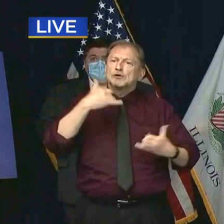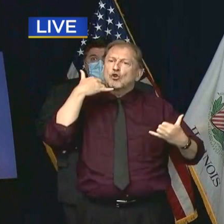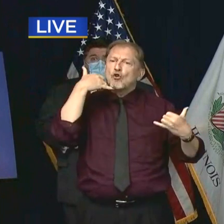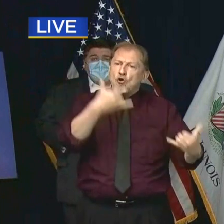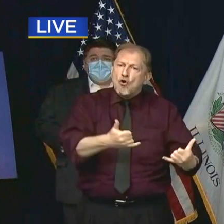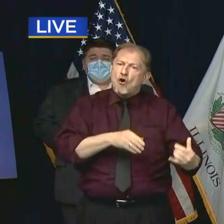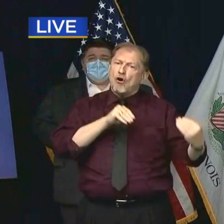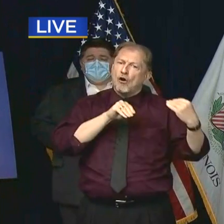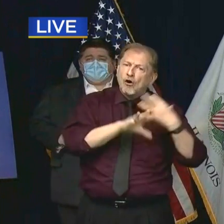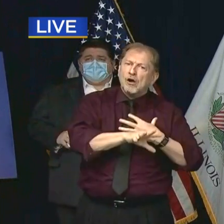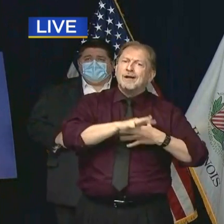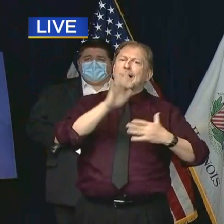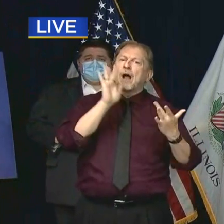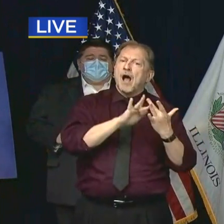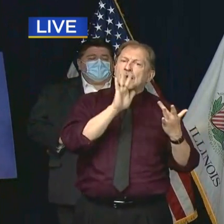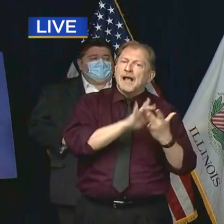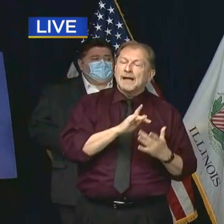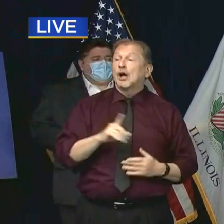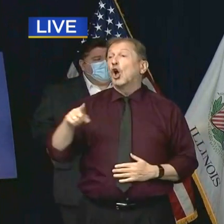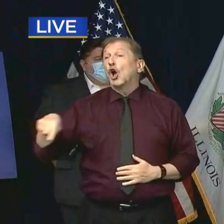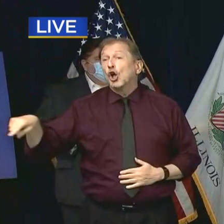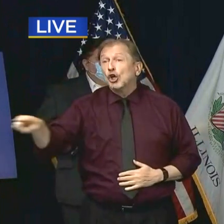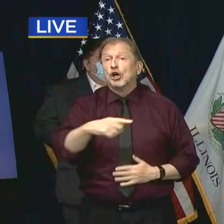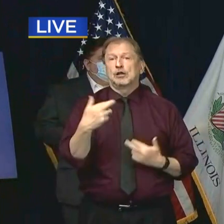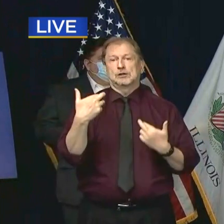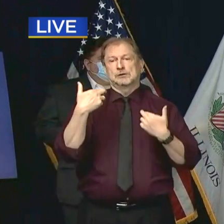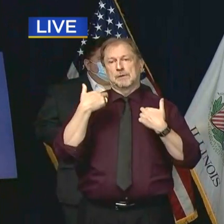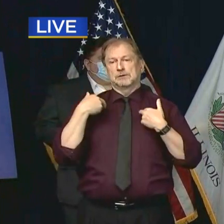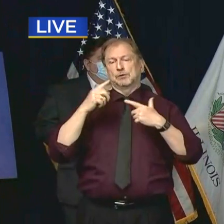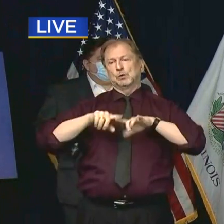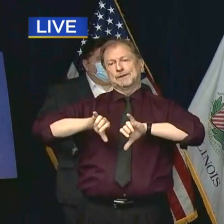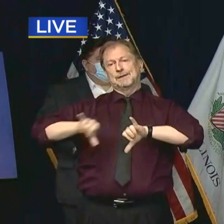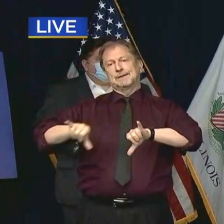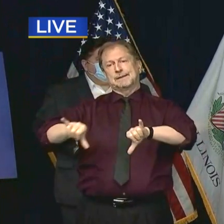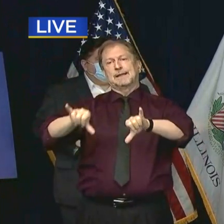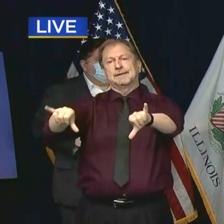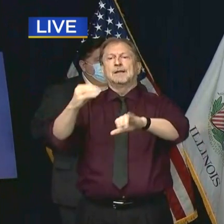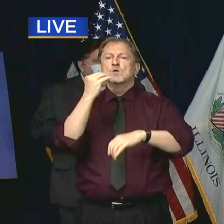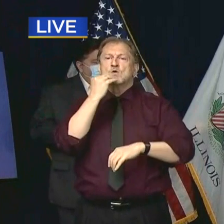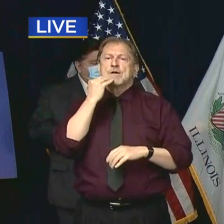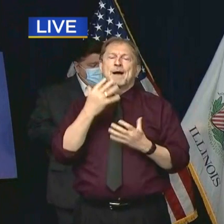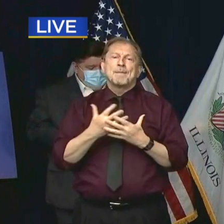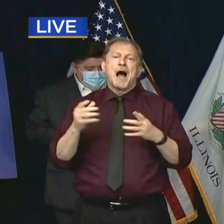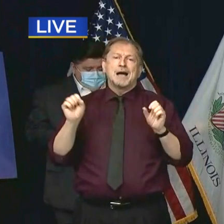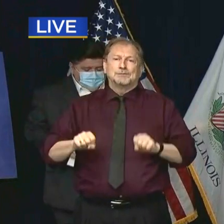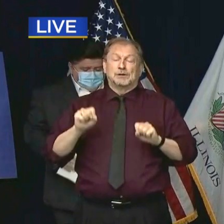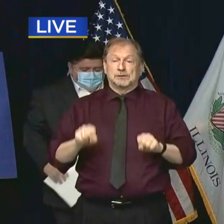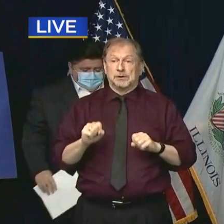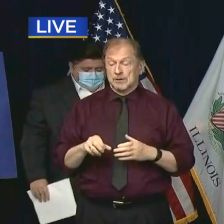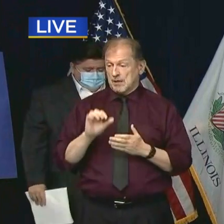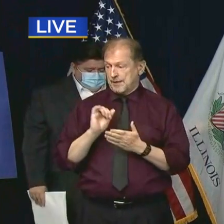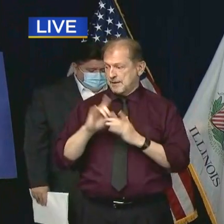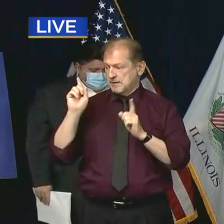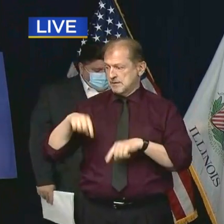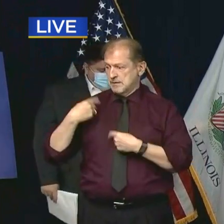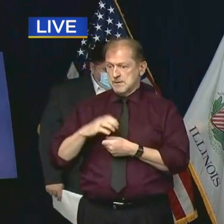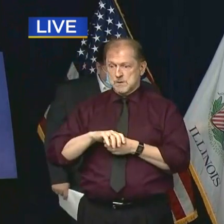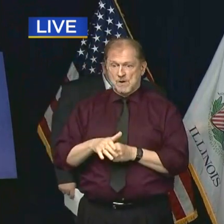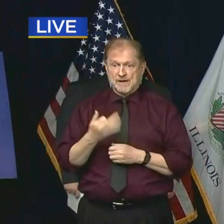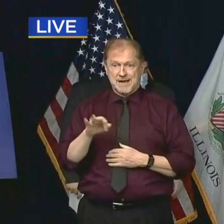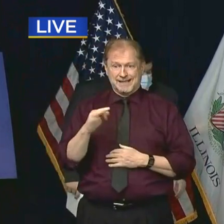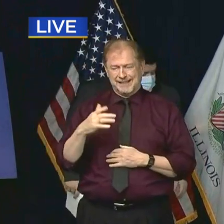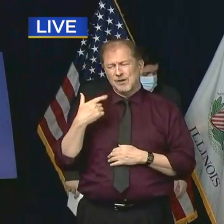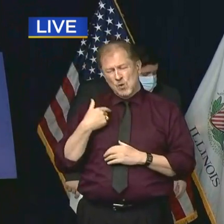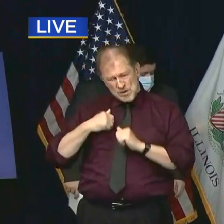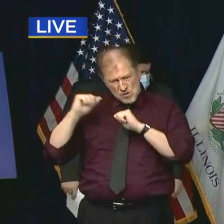inside as much as possible. The fact is that we are still battling the same virus that we were all so united and